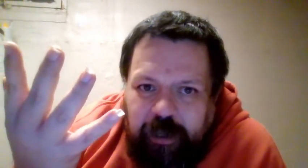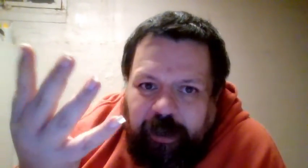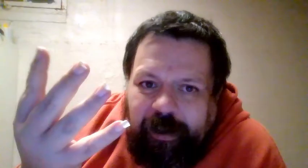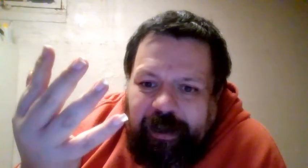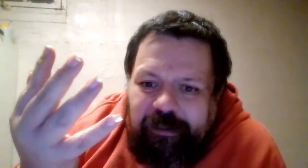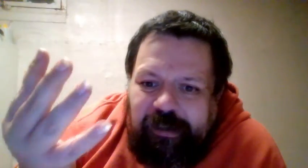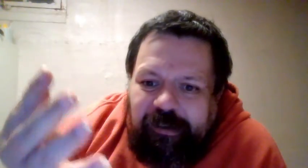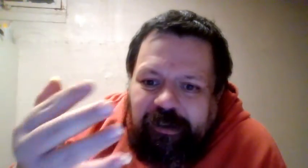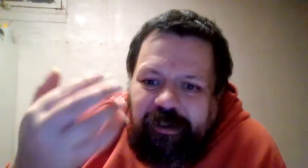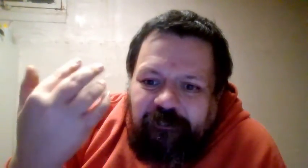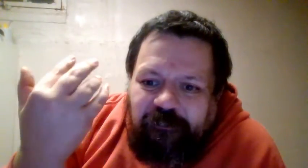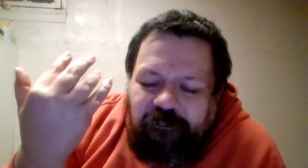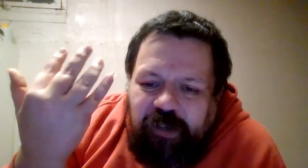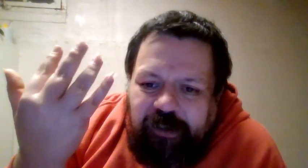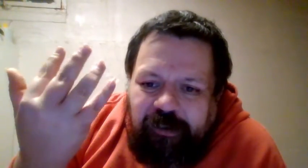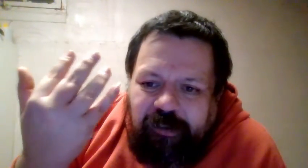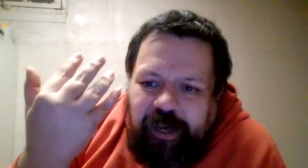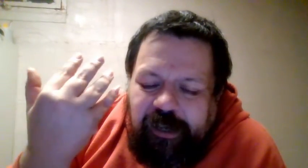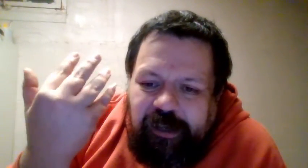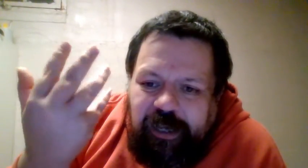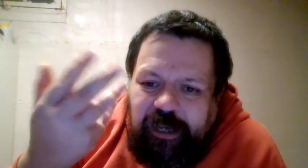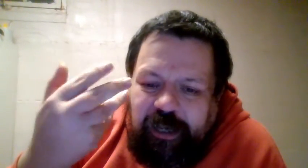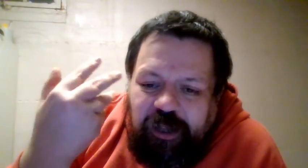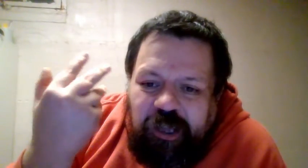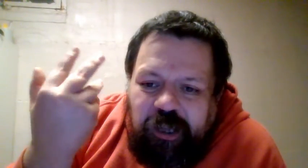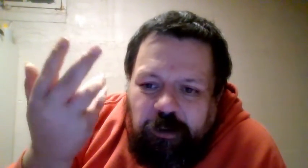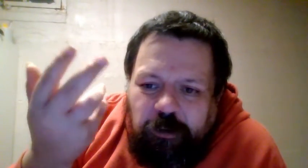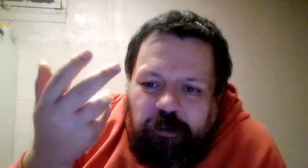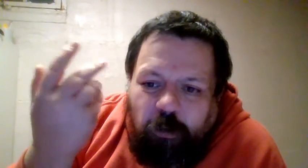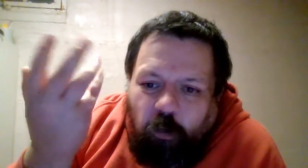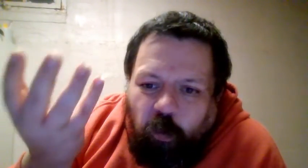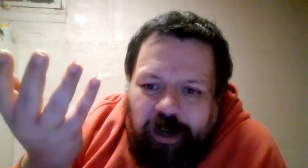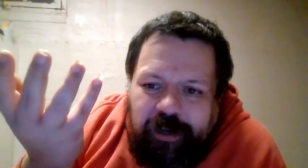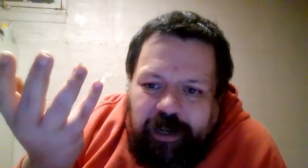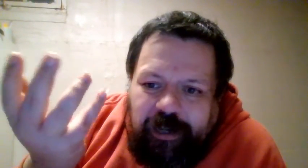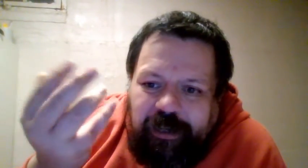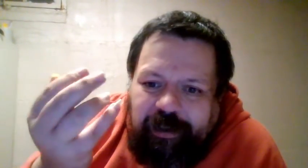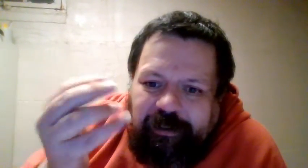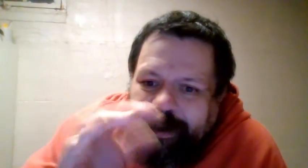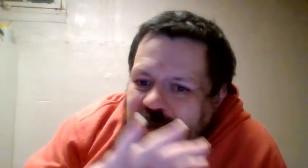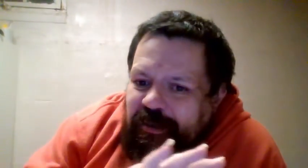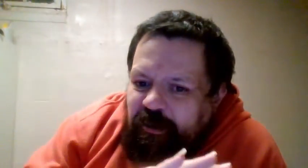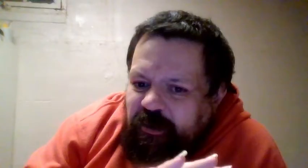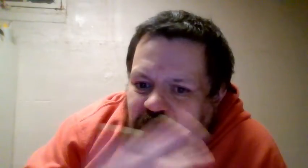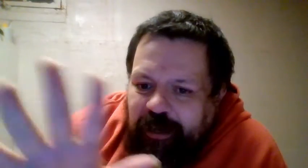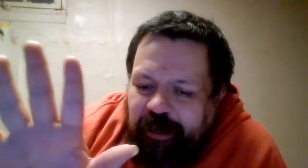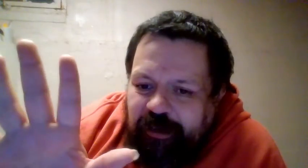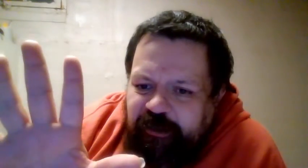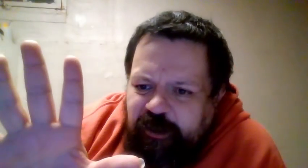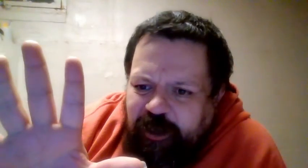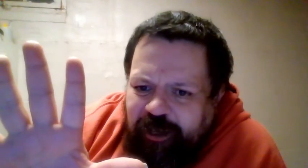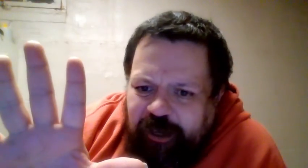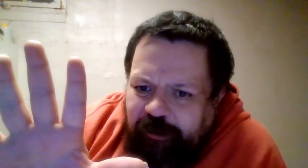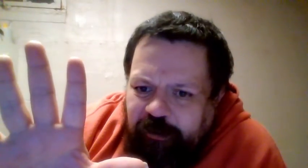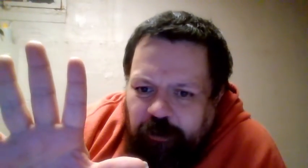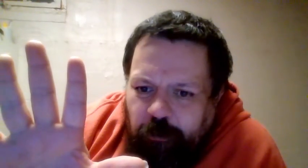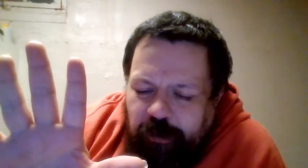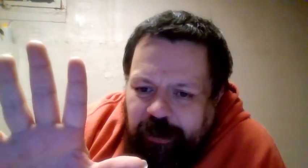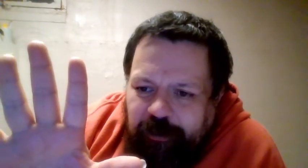And this is the, this is like the third one that has not, that has nothing to do, that